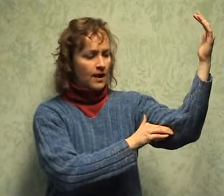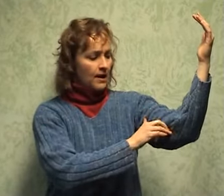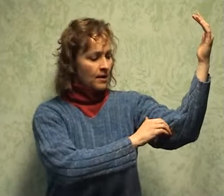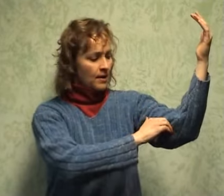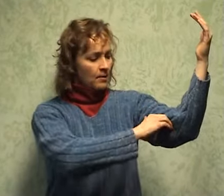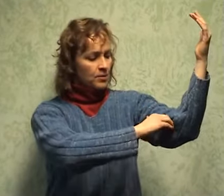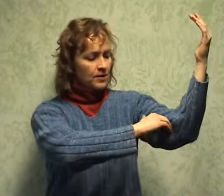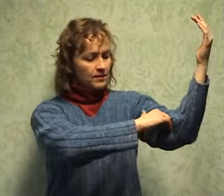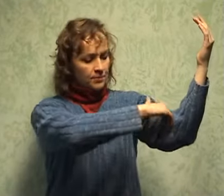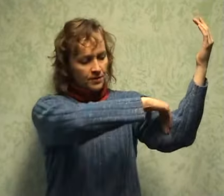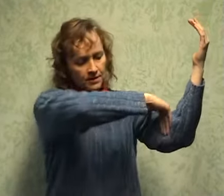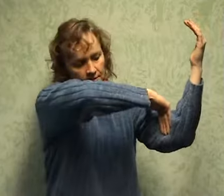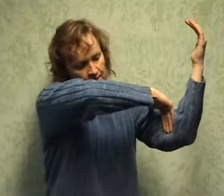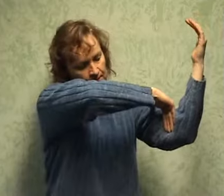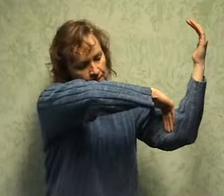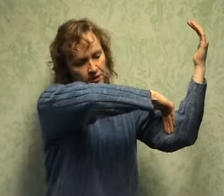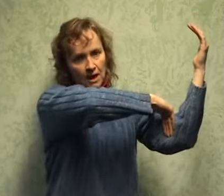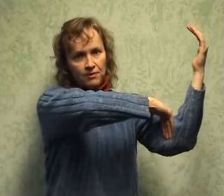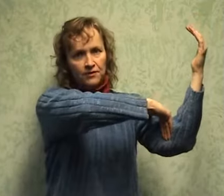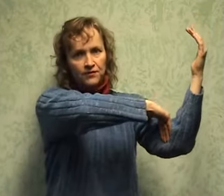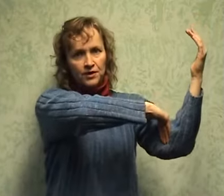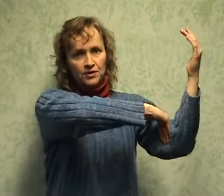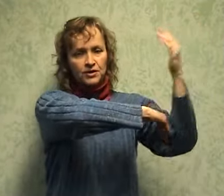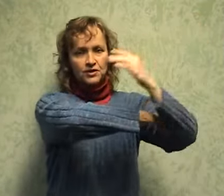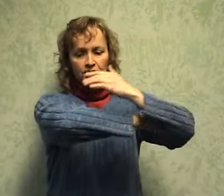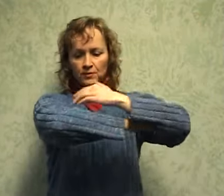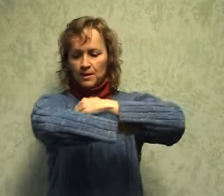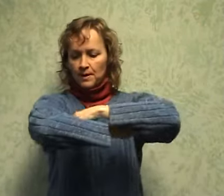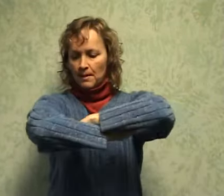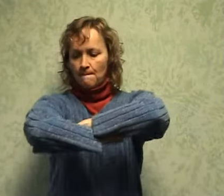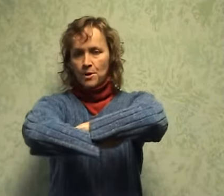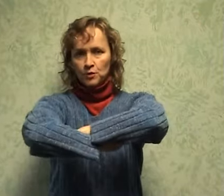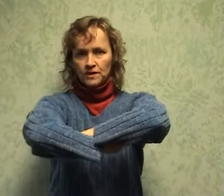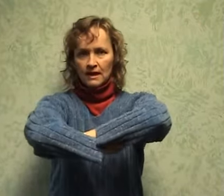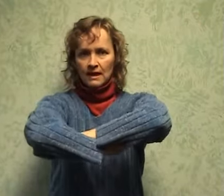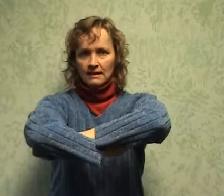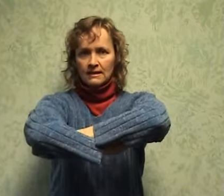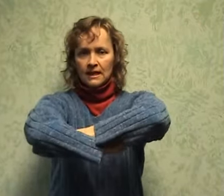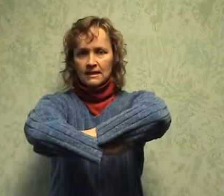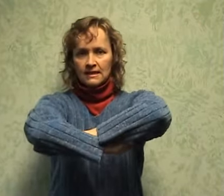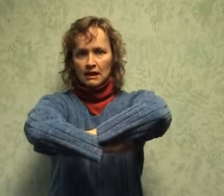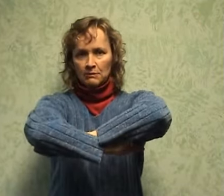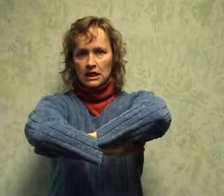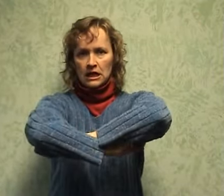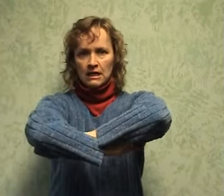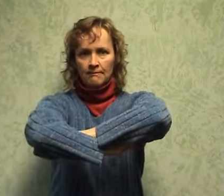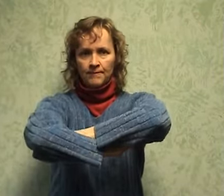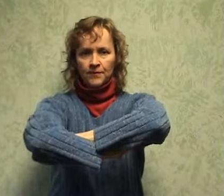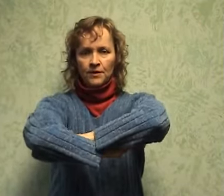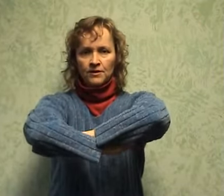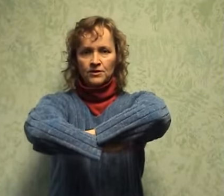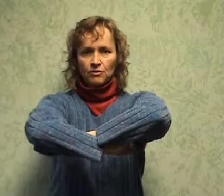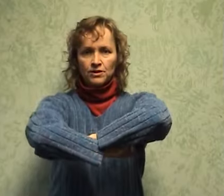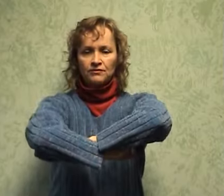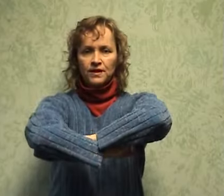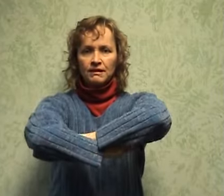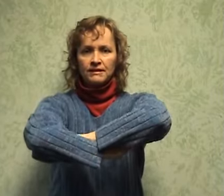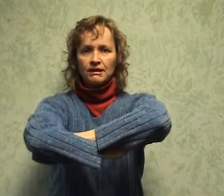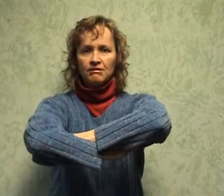that. Put the top of your fingers, because you need to rub it on both sides at the same time. So once you find that tender